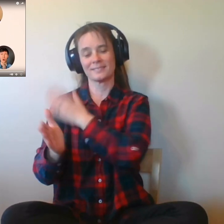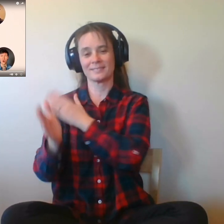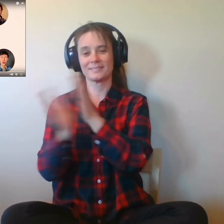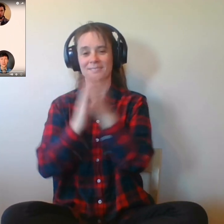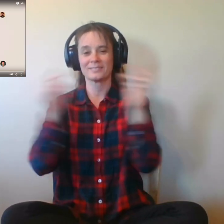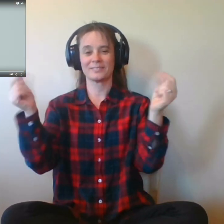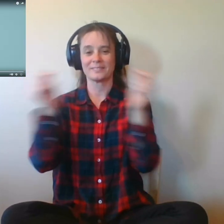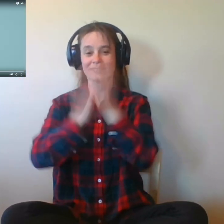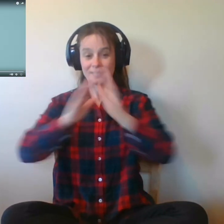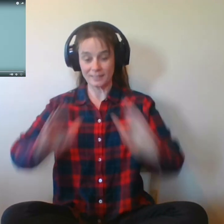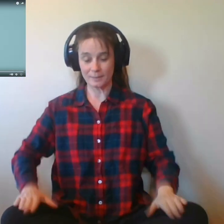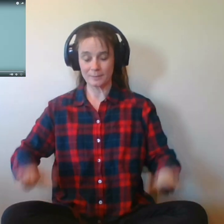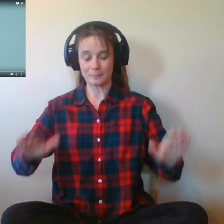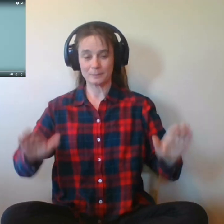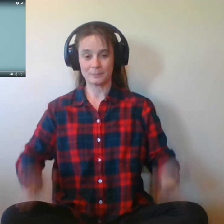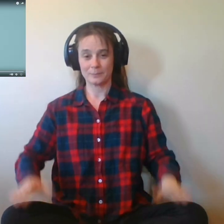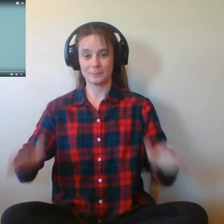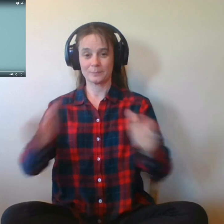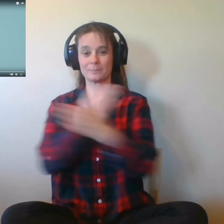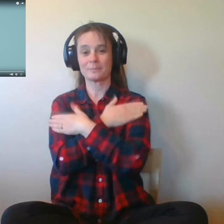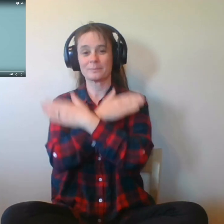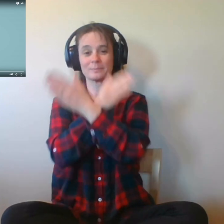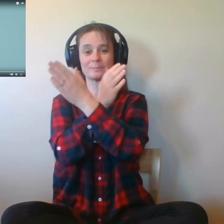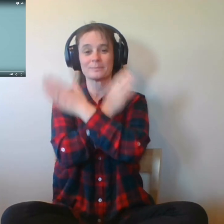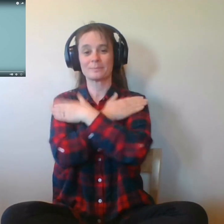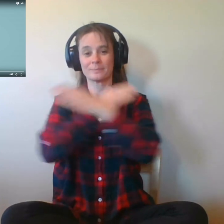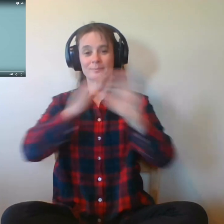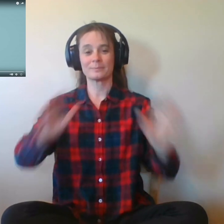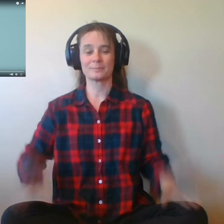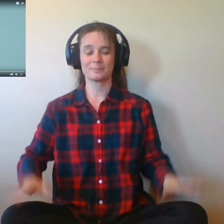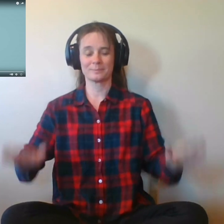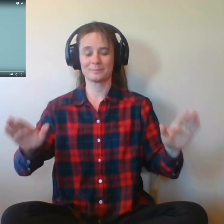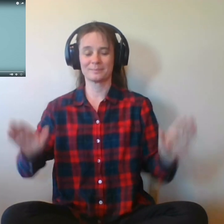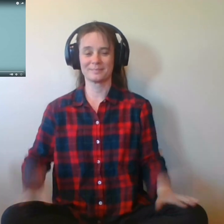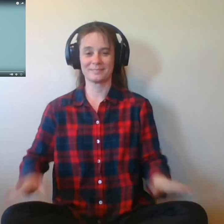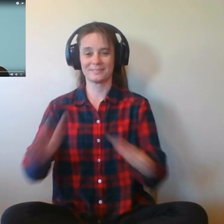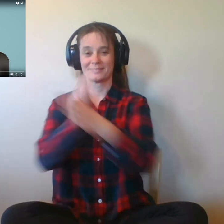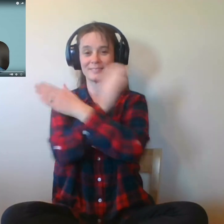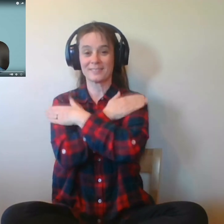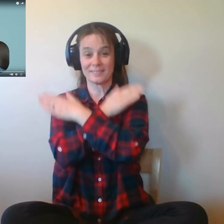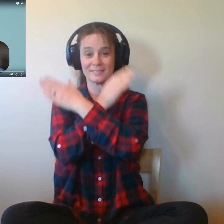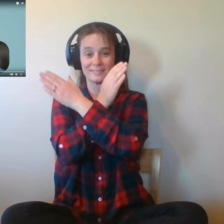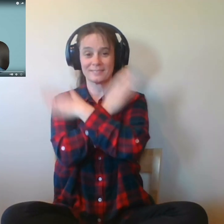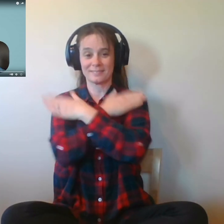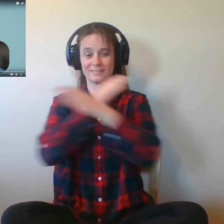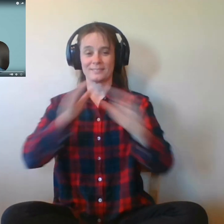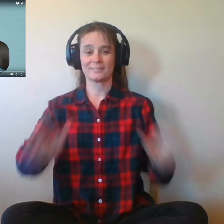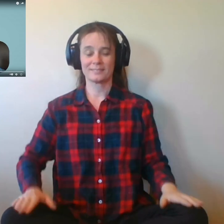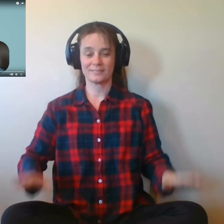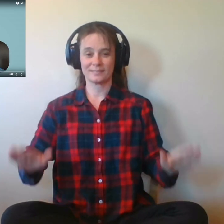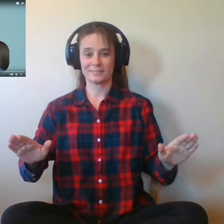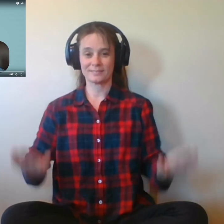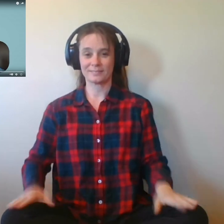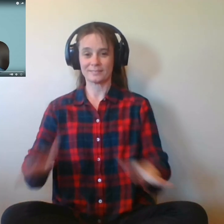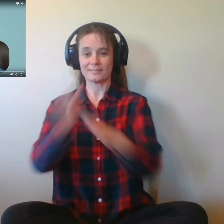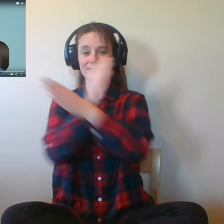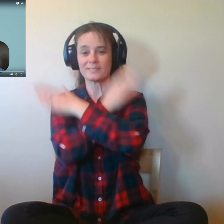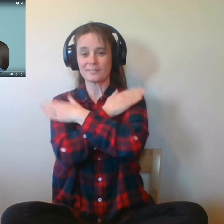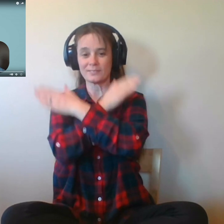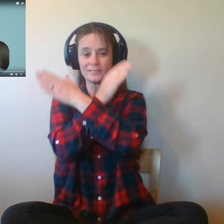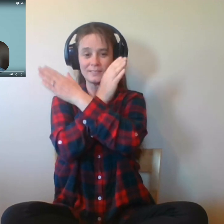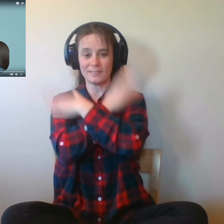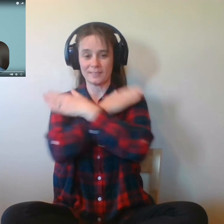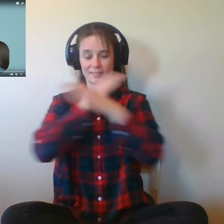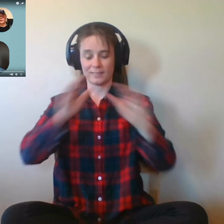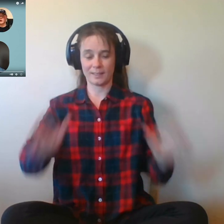leave and go. Before the boat had hit the water, The whale's tail came up and caught her, All hands to the side,